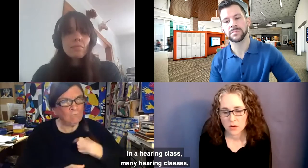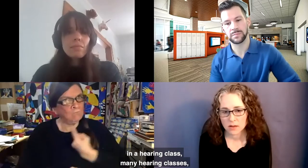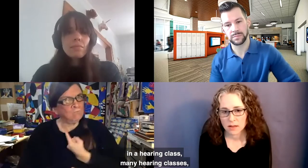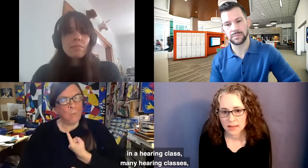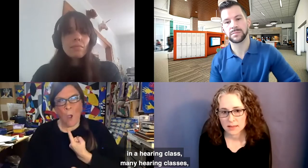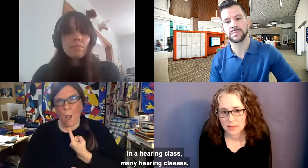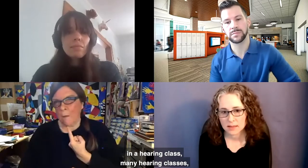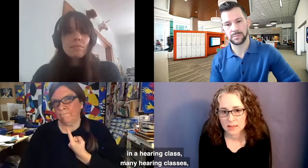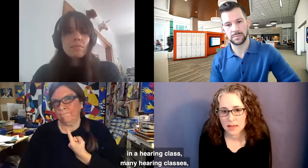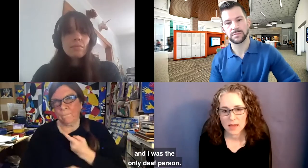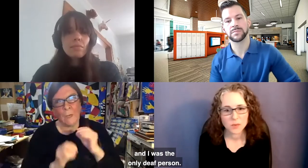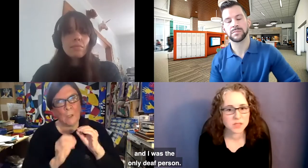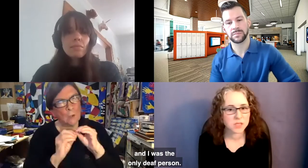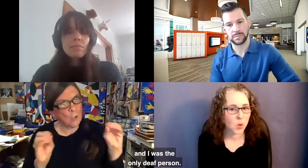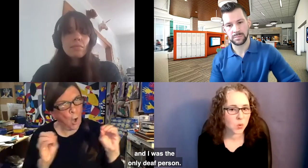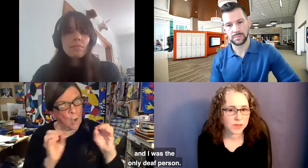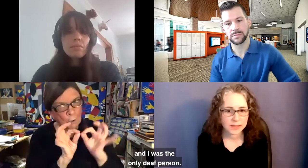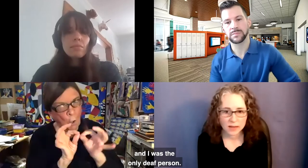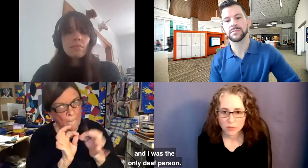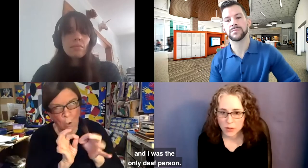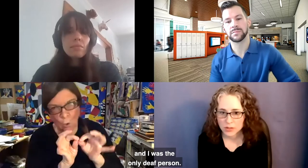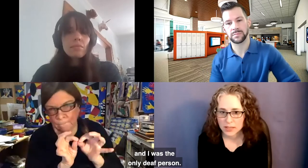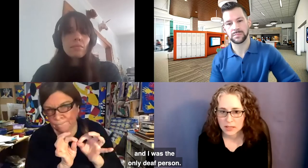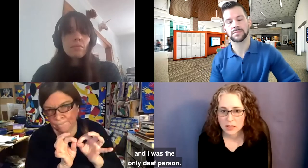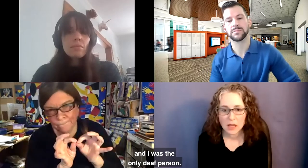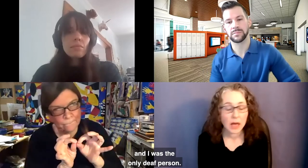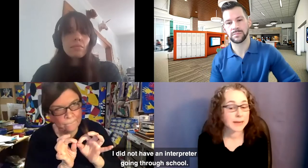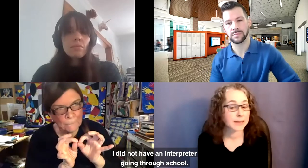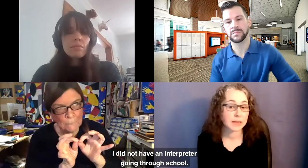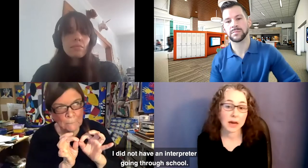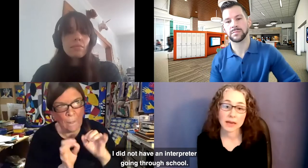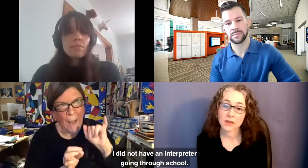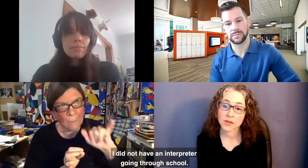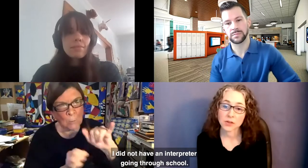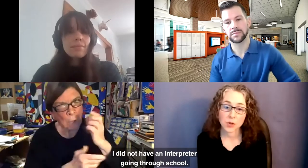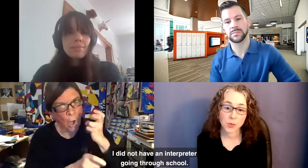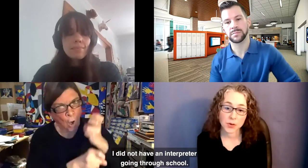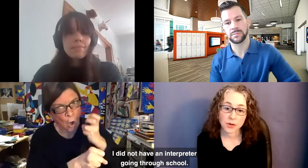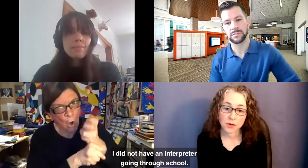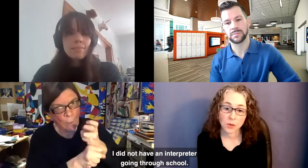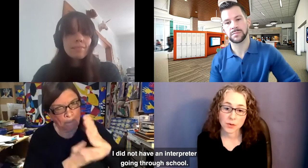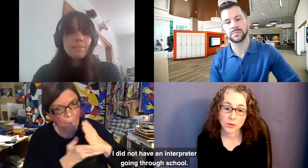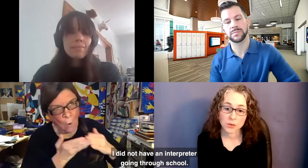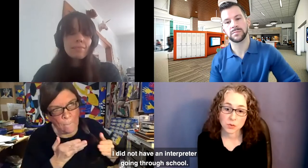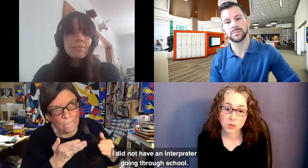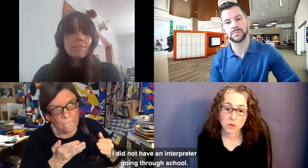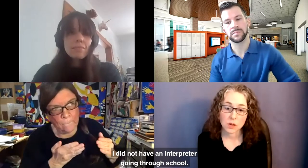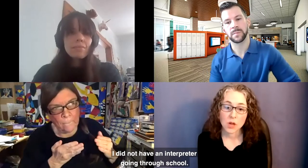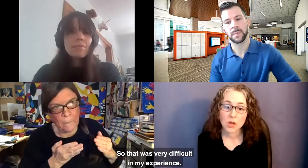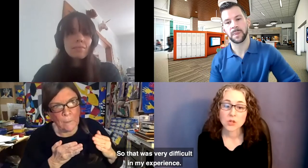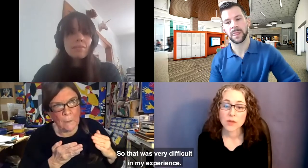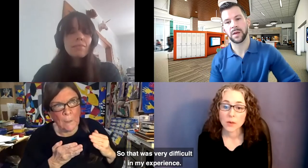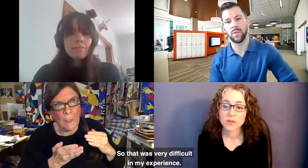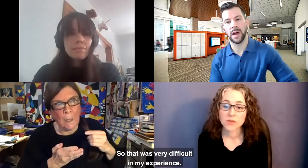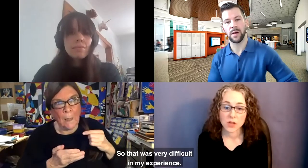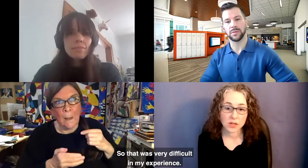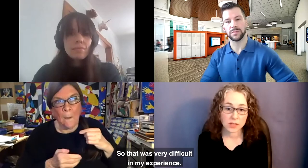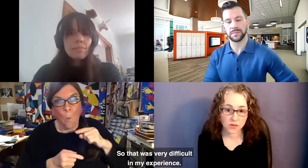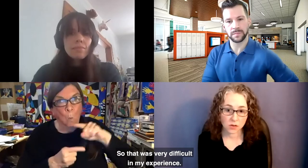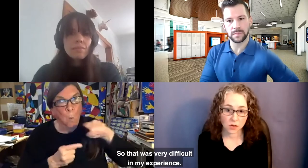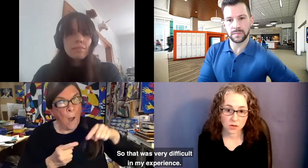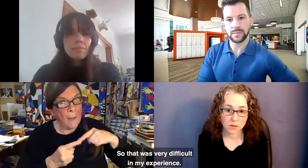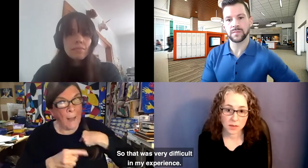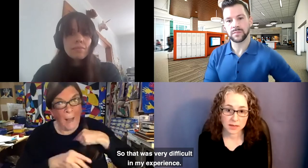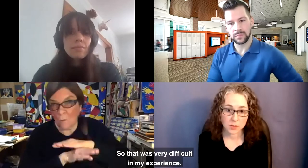many hearing classes, and I was the only deaf person. I did not have an interpreter going through school, so that was very